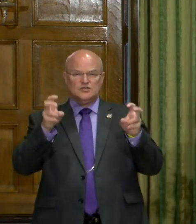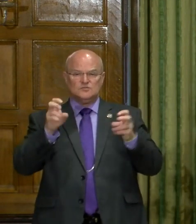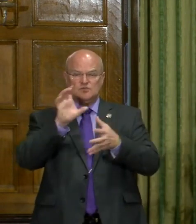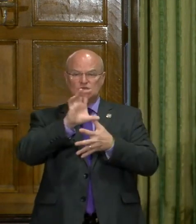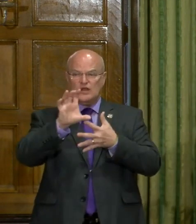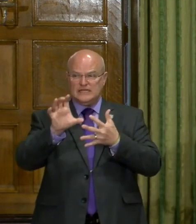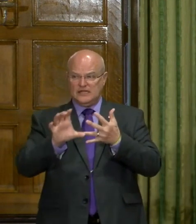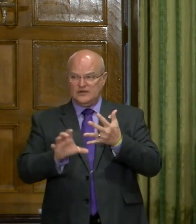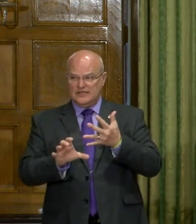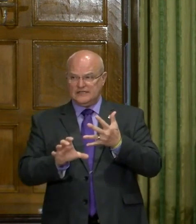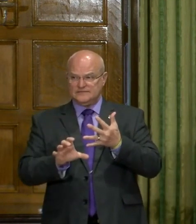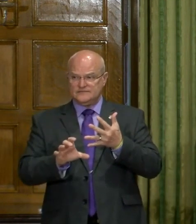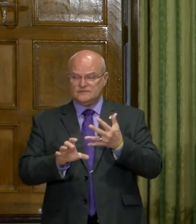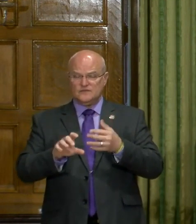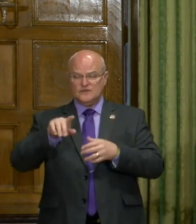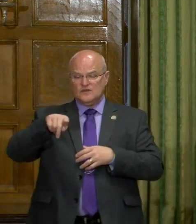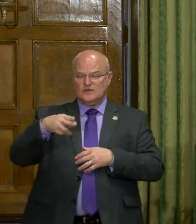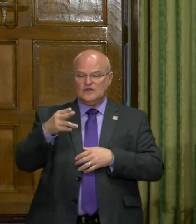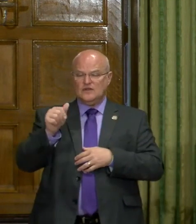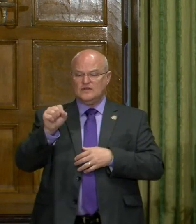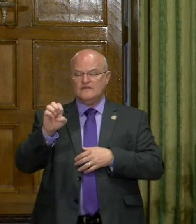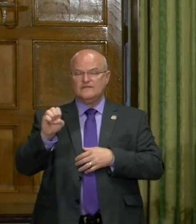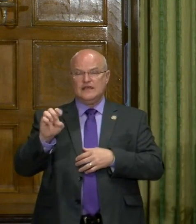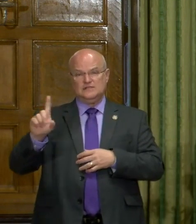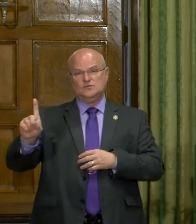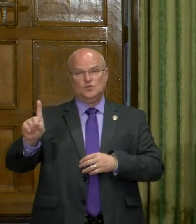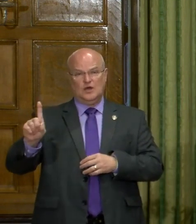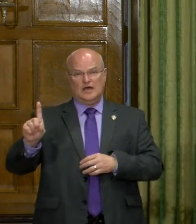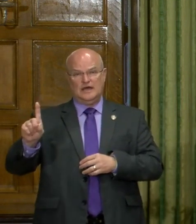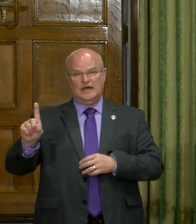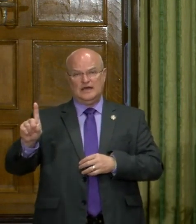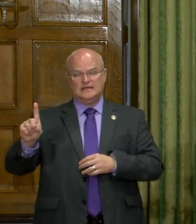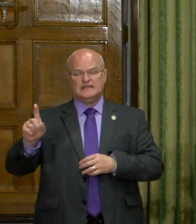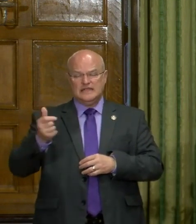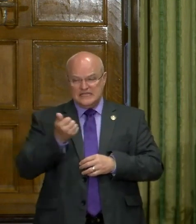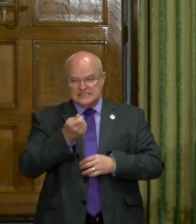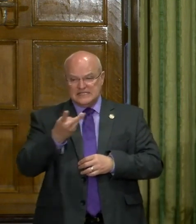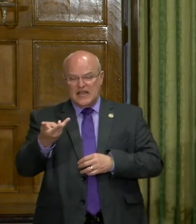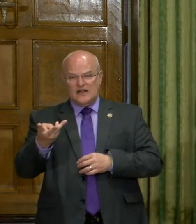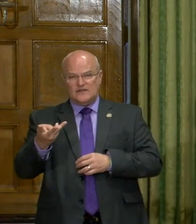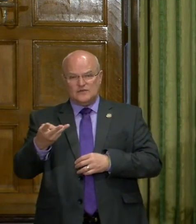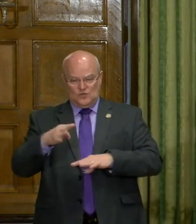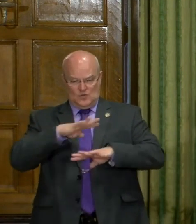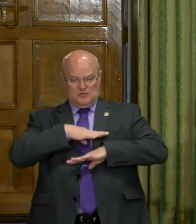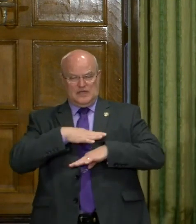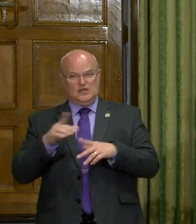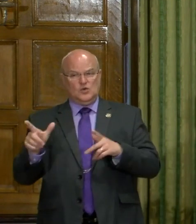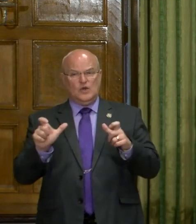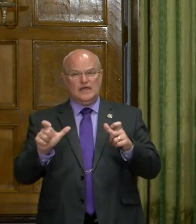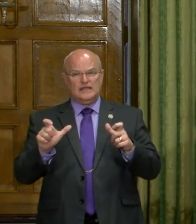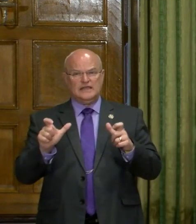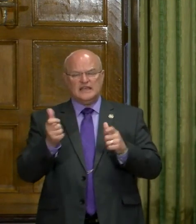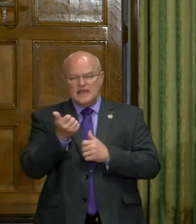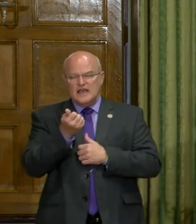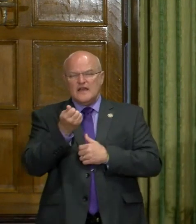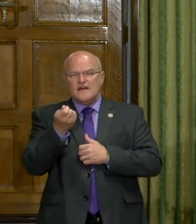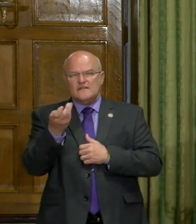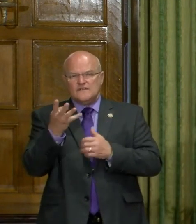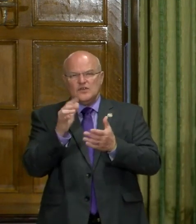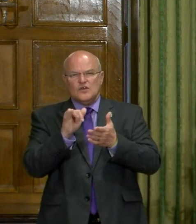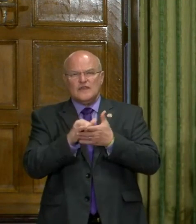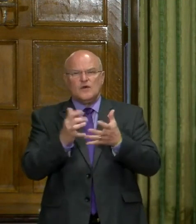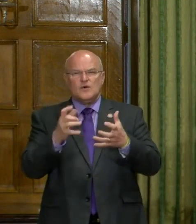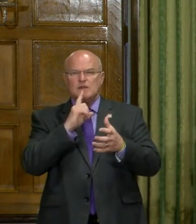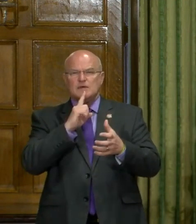terms of criteria for phase one. Uh, there's a number of them that we meet, uh, very quickly. There's a couple that, uh,